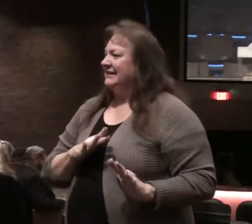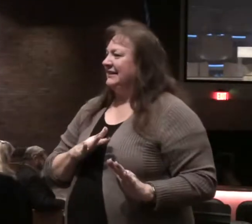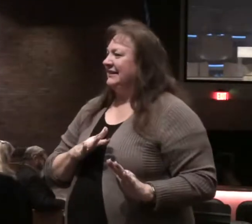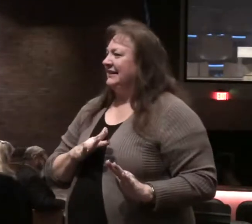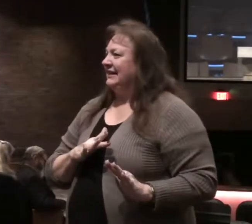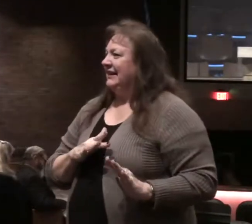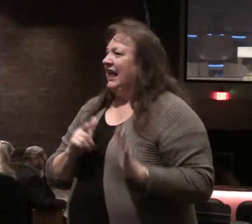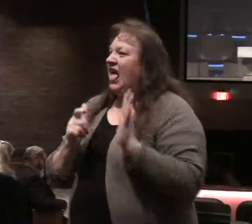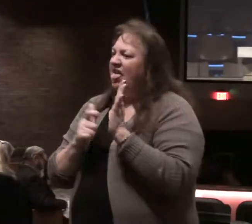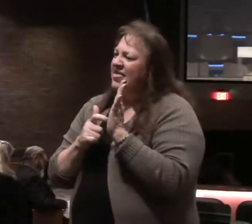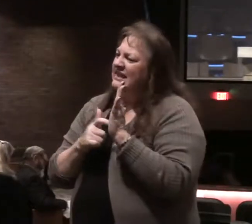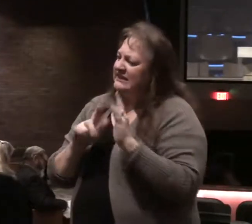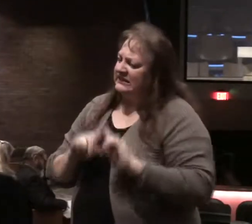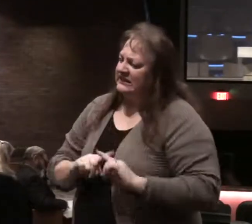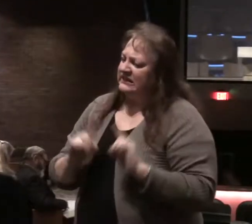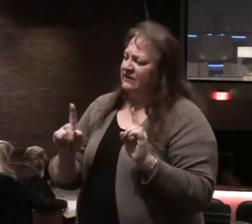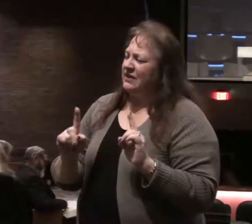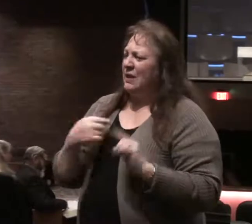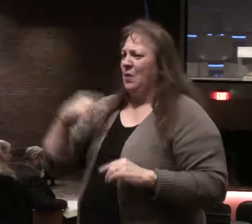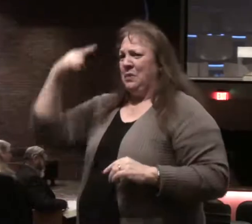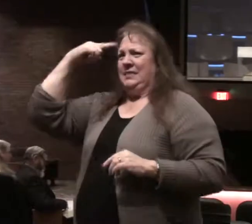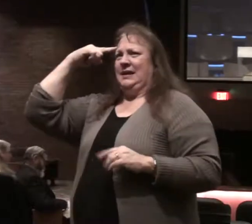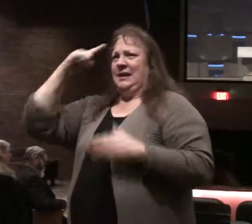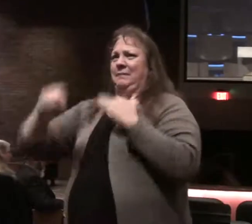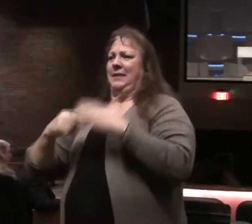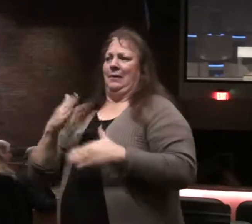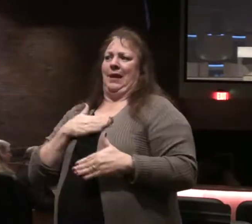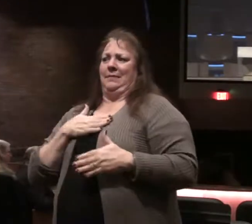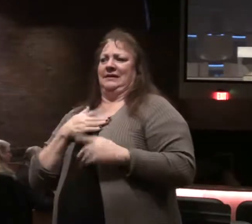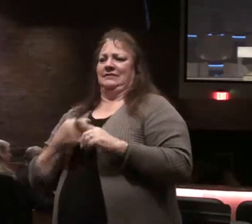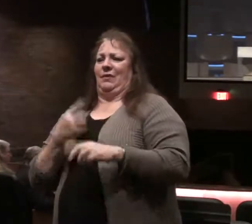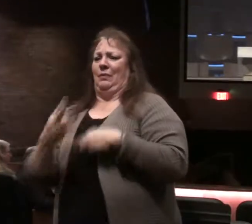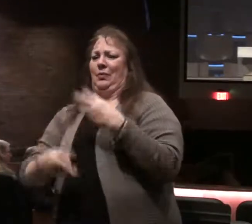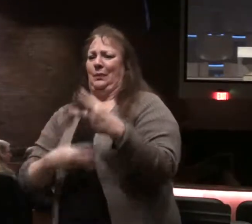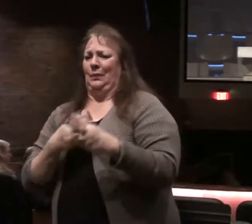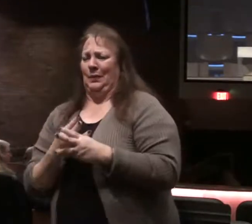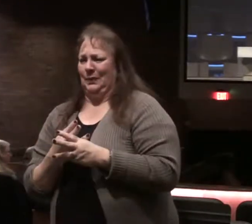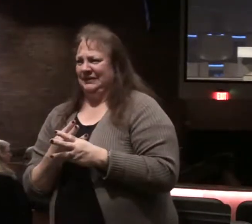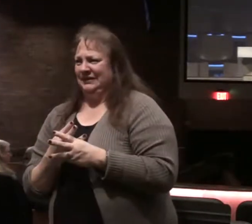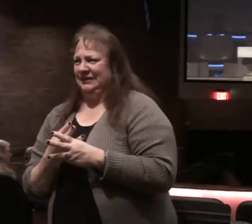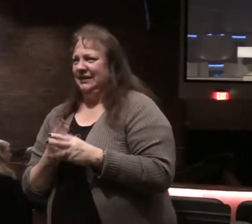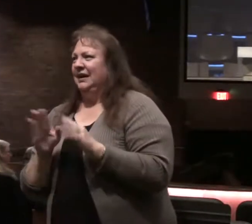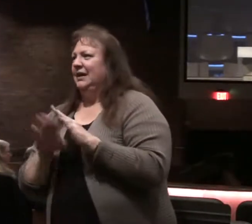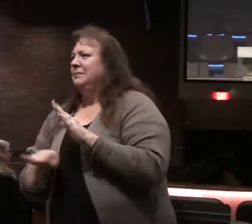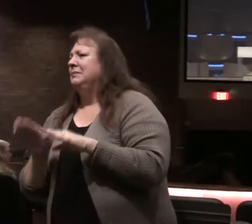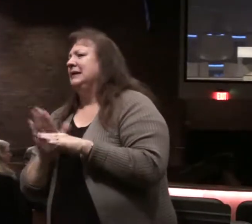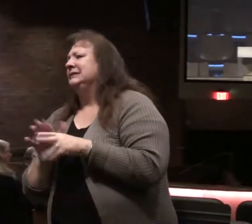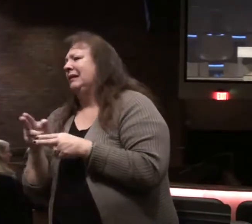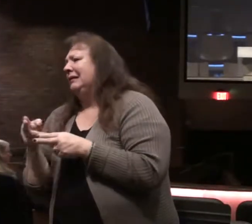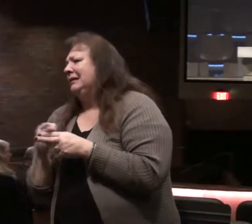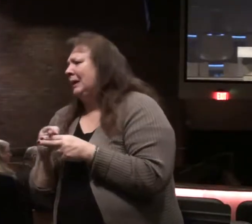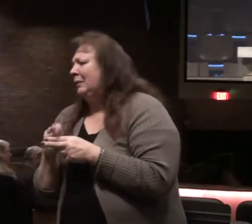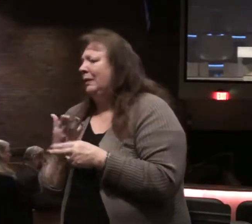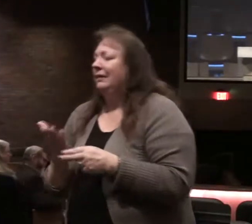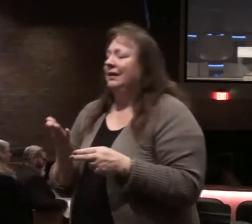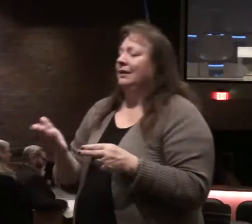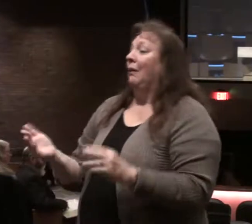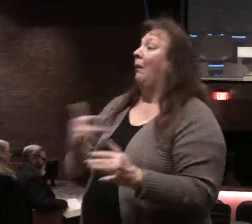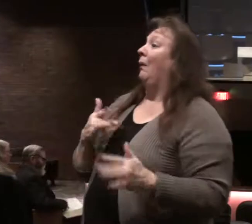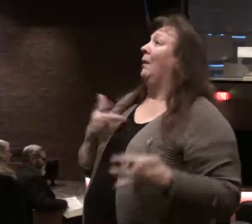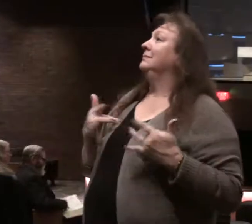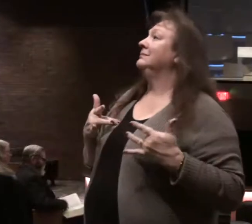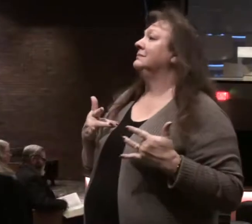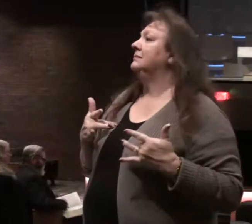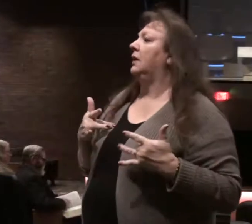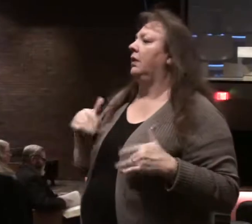And this is different than maybe we think of the happiness of the world, that's based just on temporal and passing circumstances,